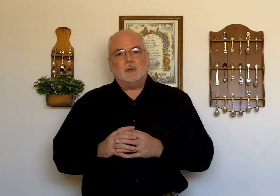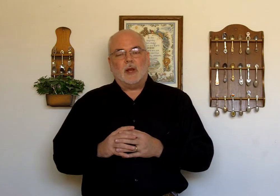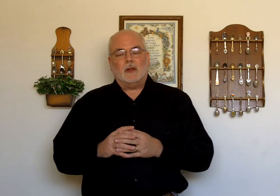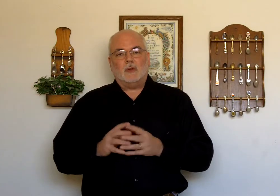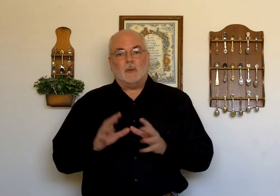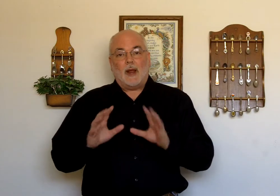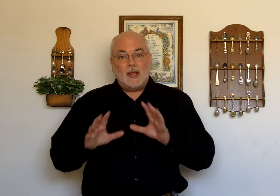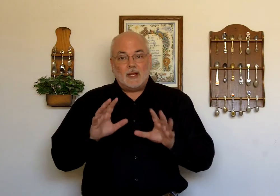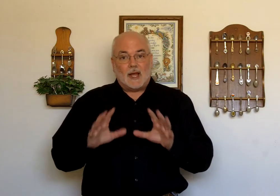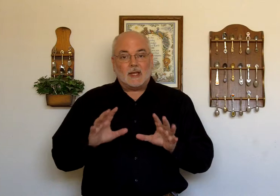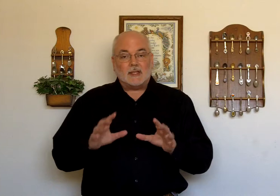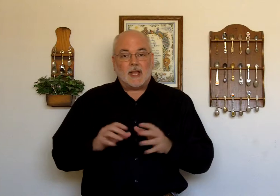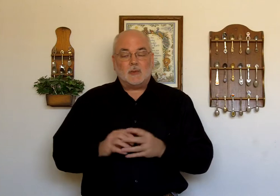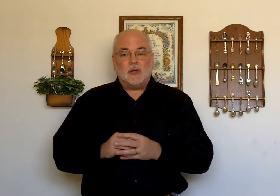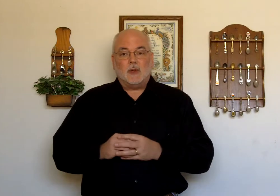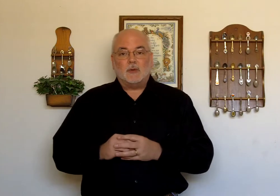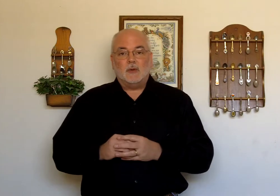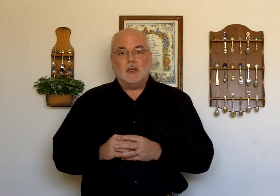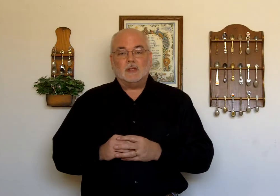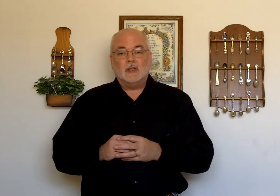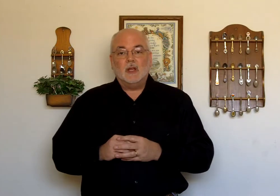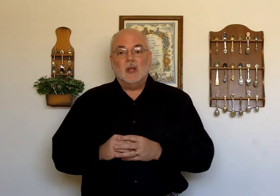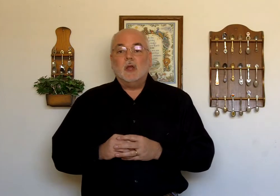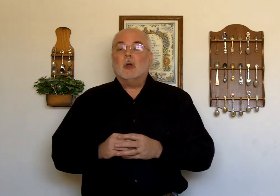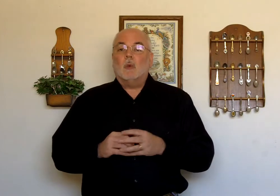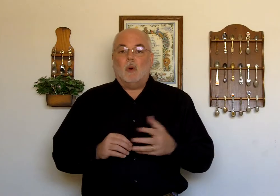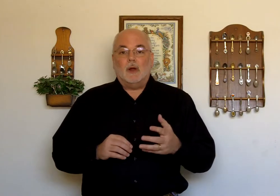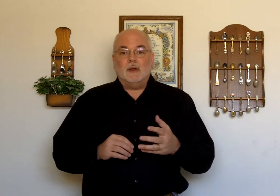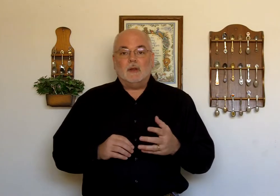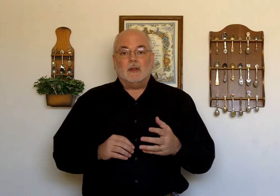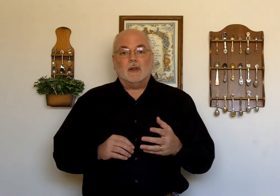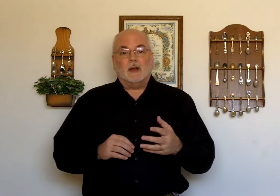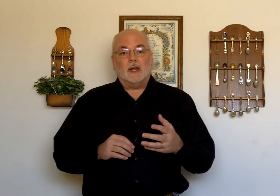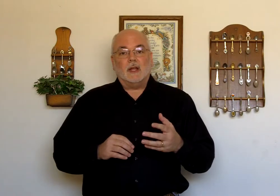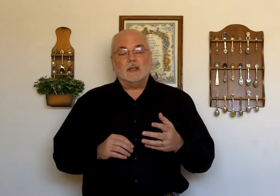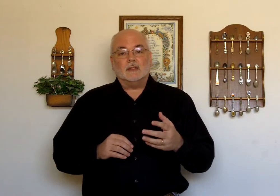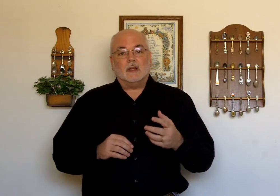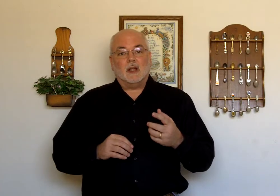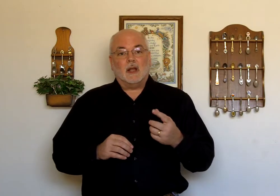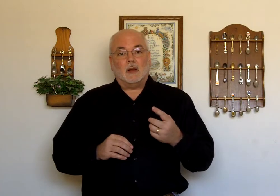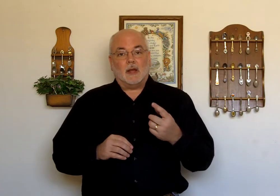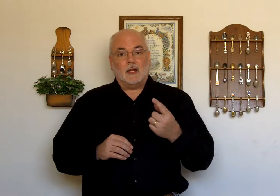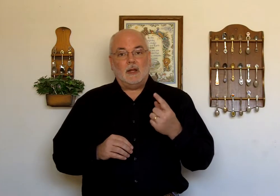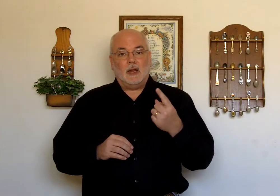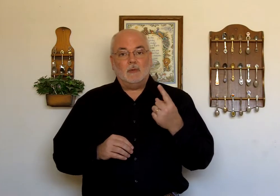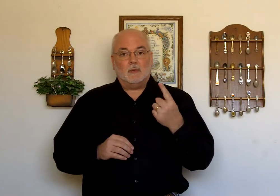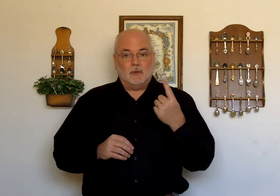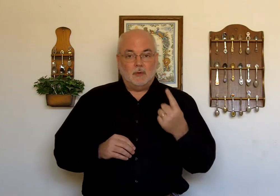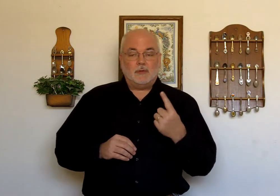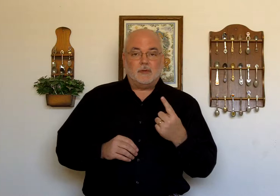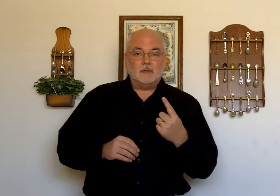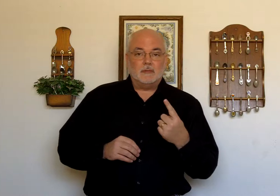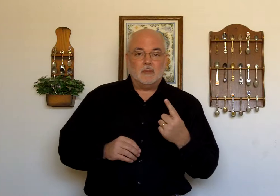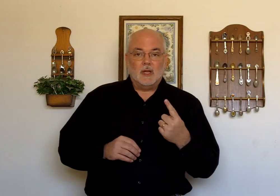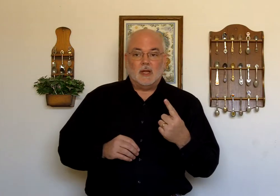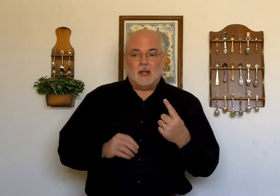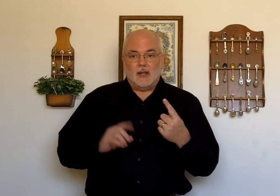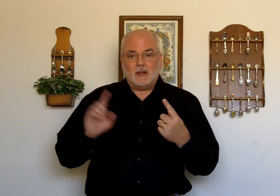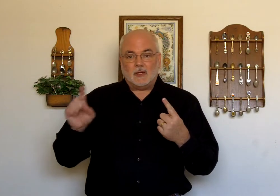recognize as we go through this. One, there is a lady named Ruth, and there